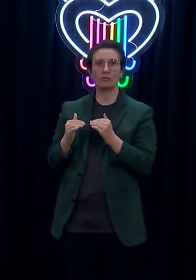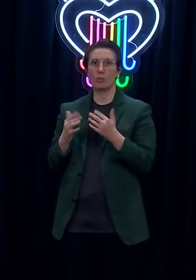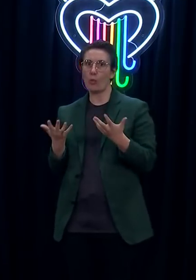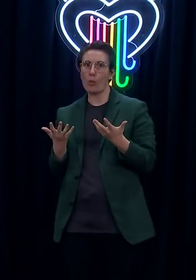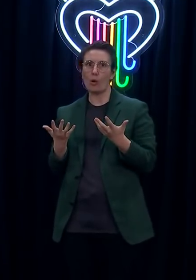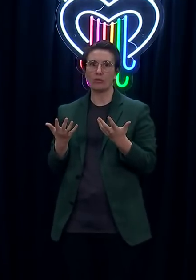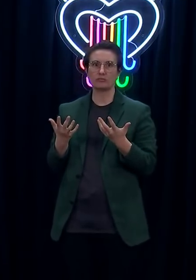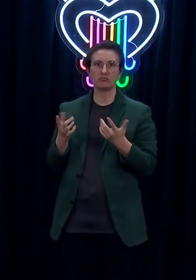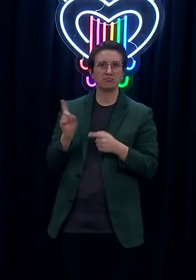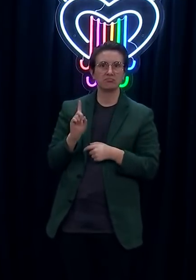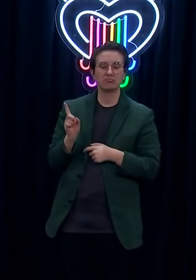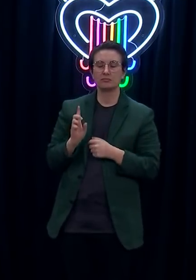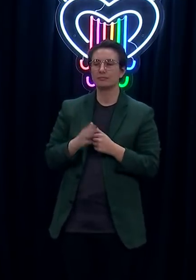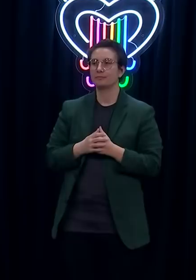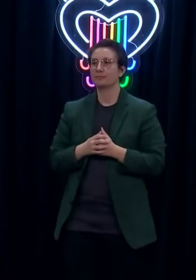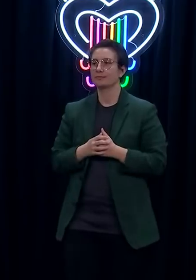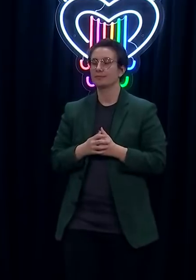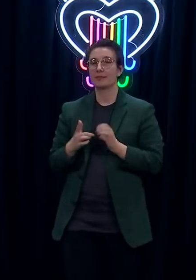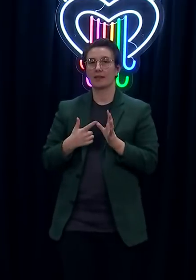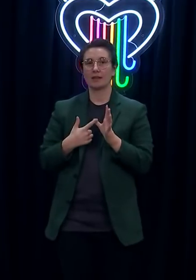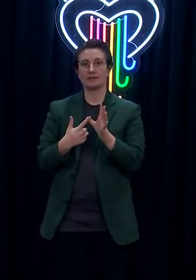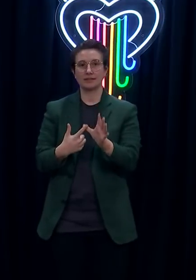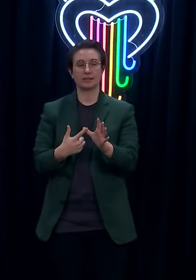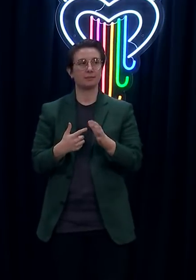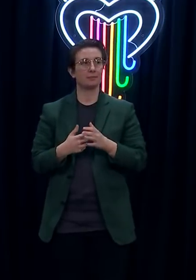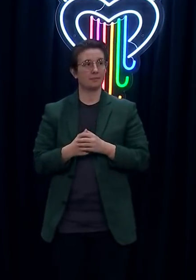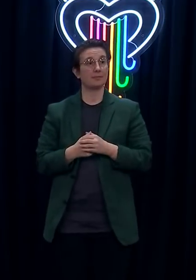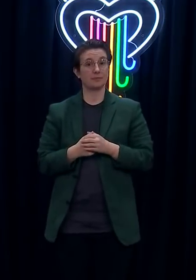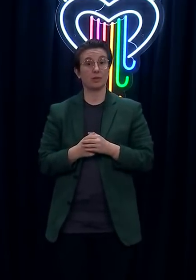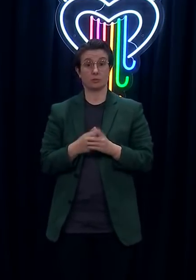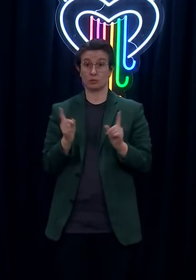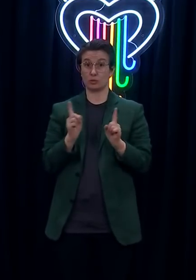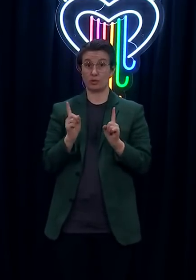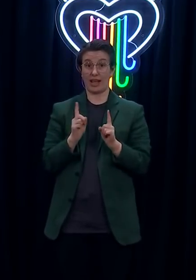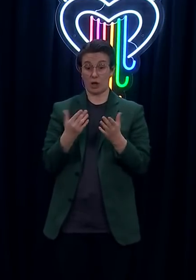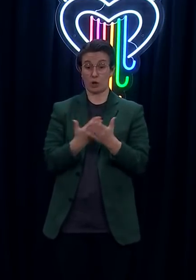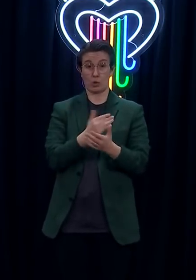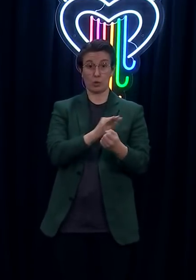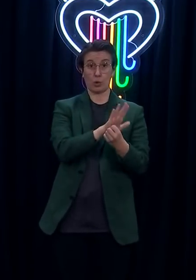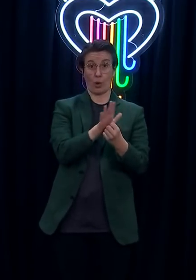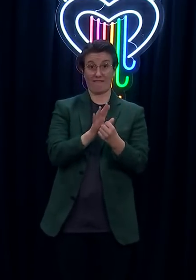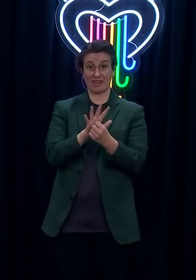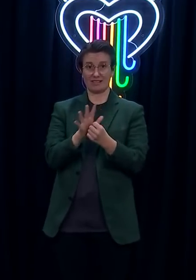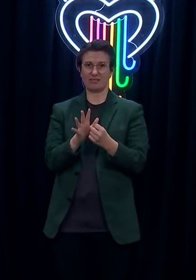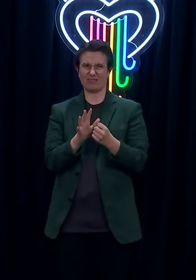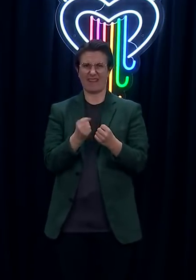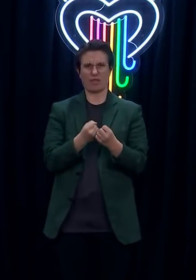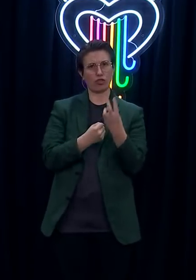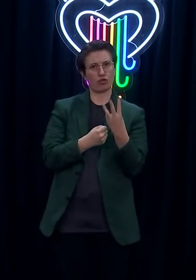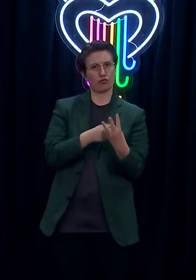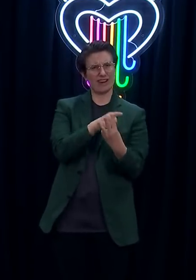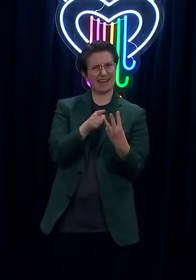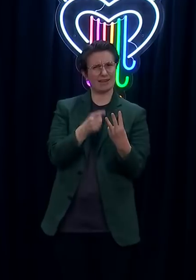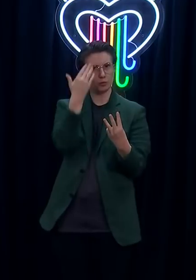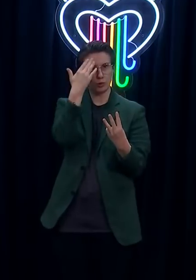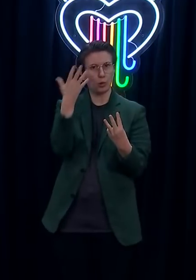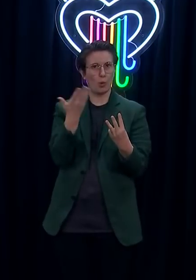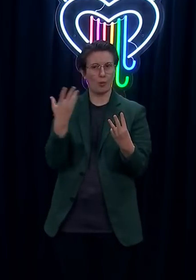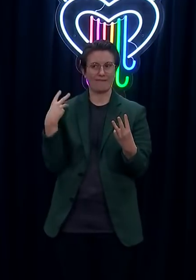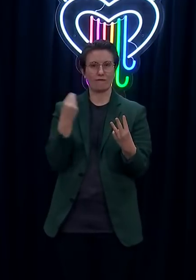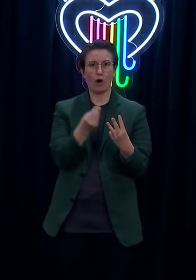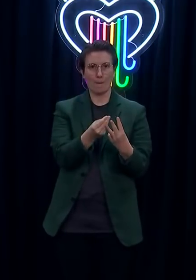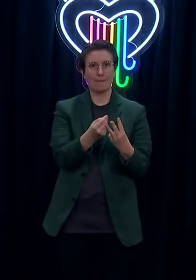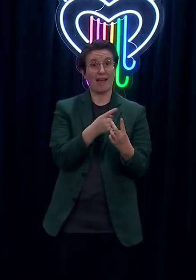today, we've got one with a tentative link that we're working through, and then another two who are awaiting